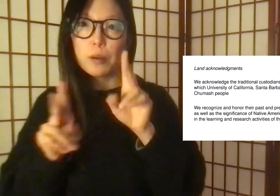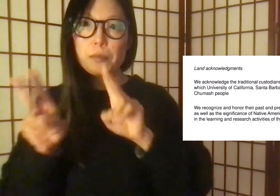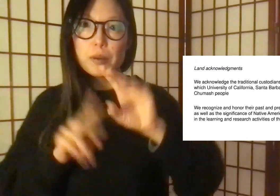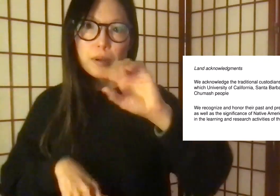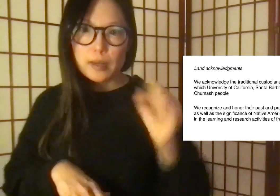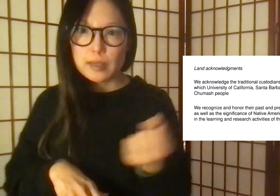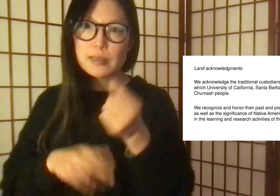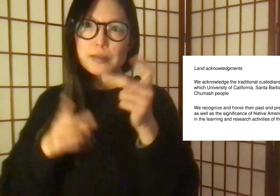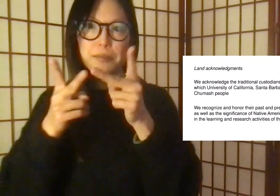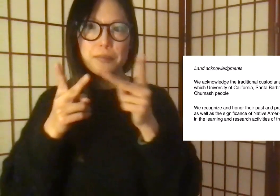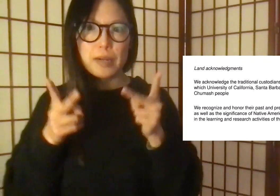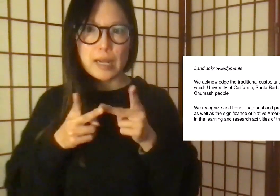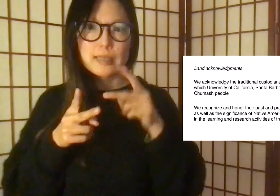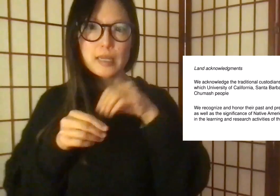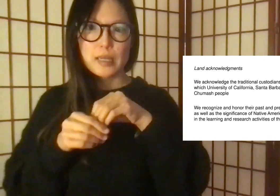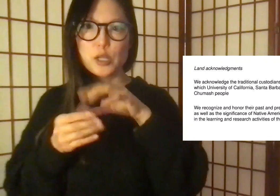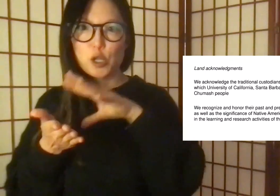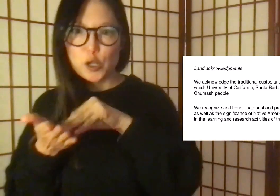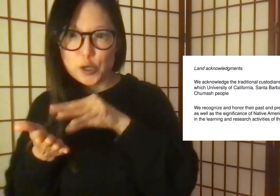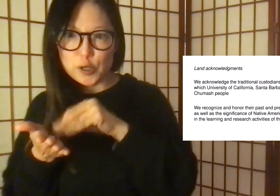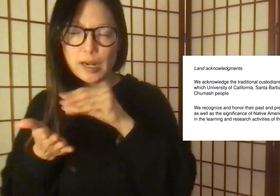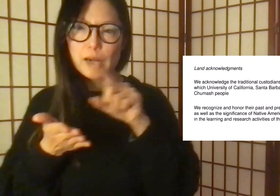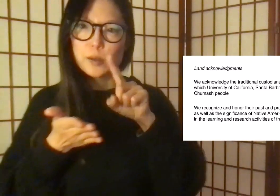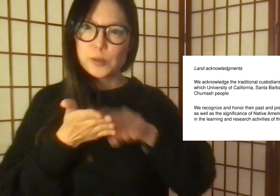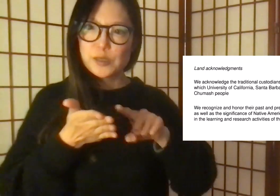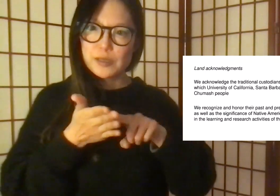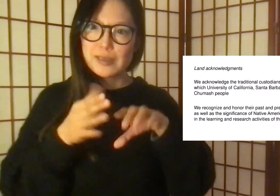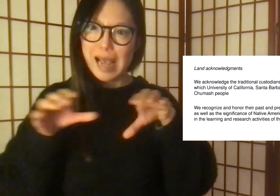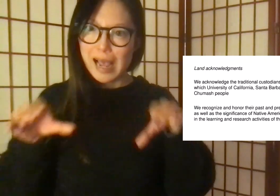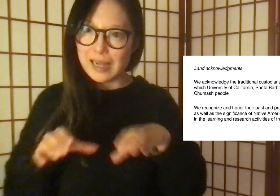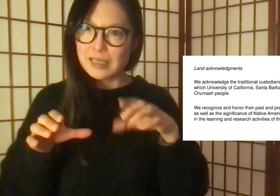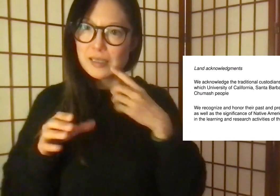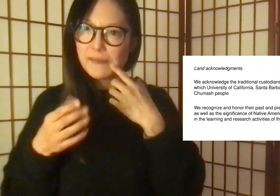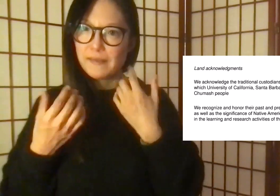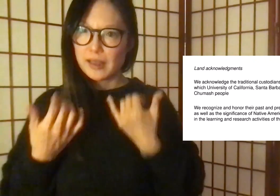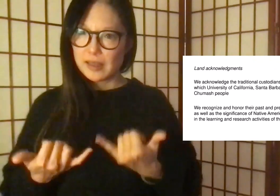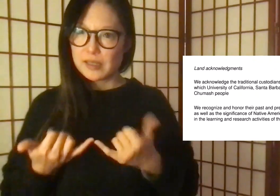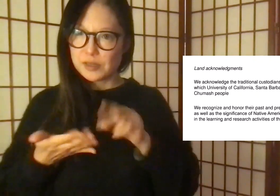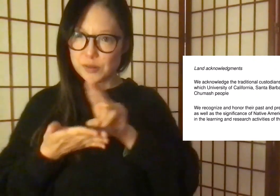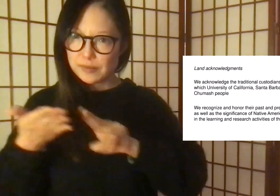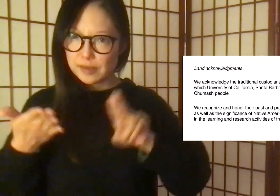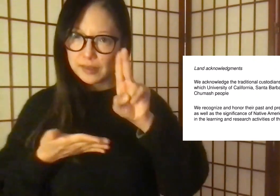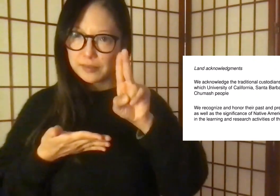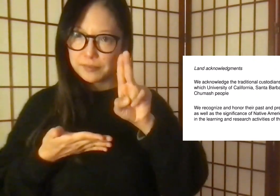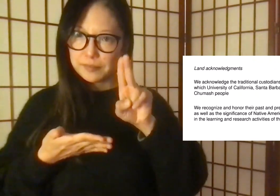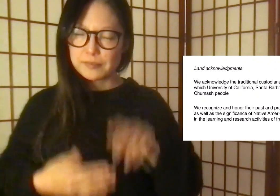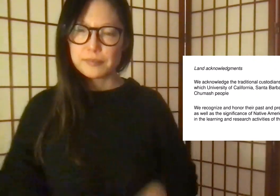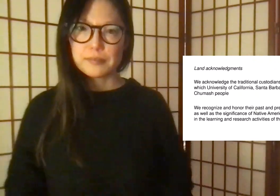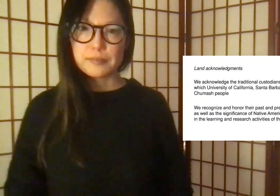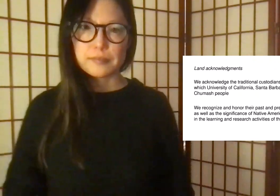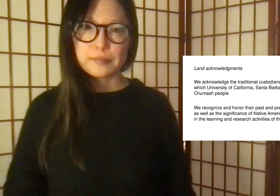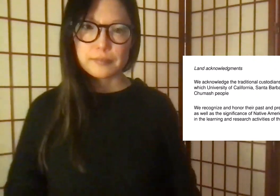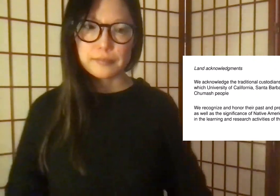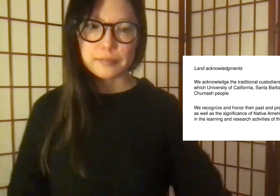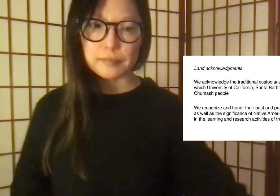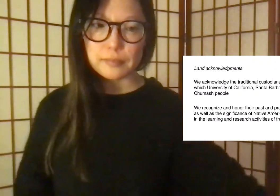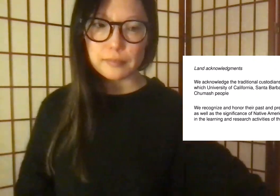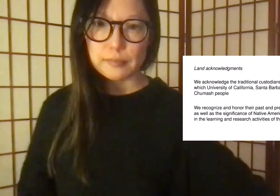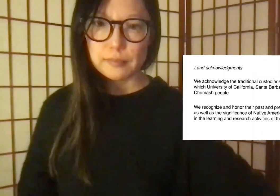of Native American people's place in the learning and research activities of this university.